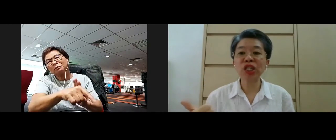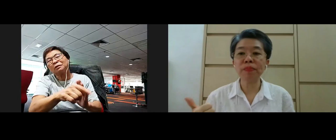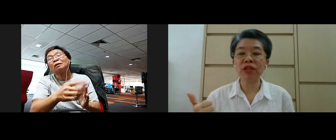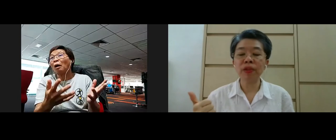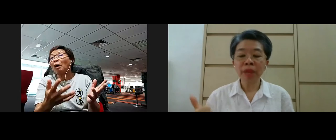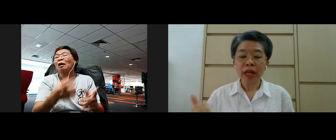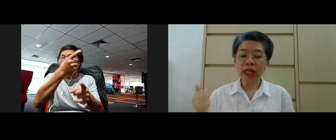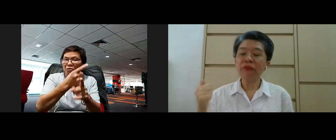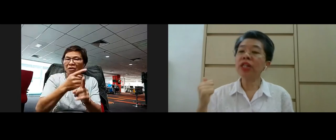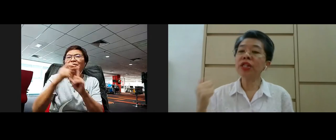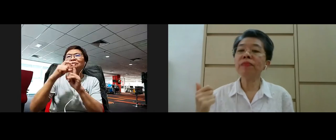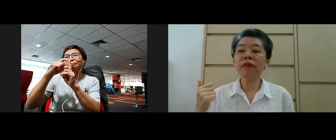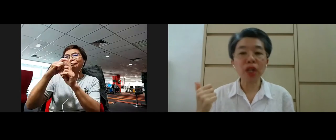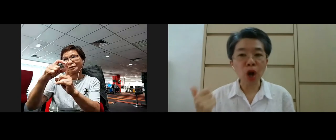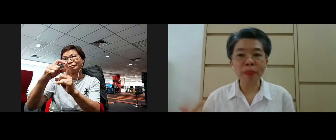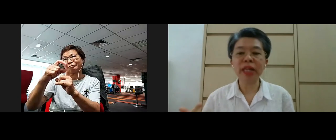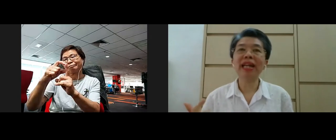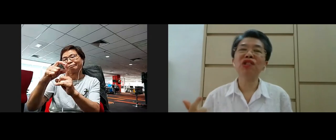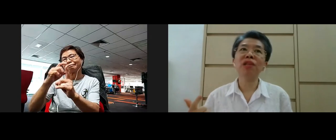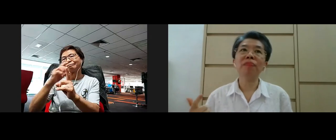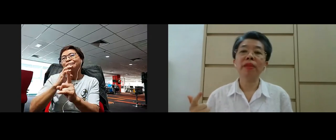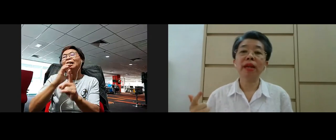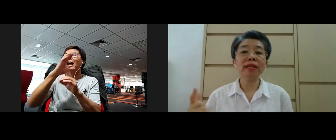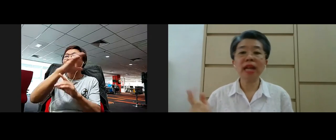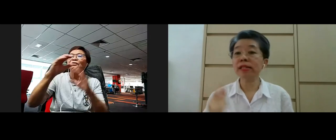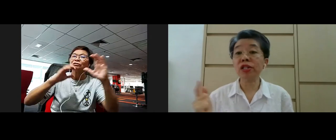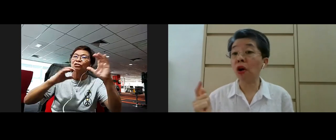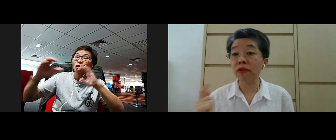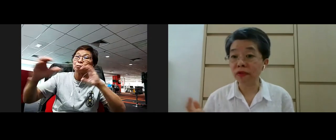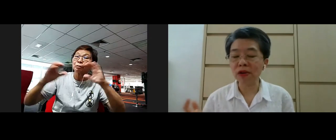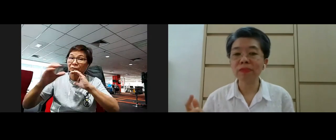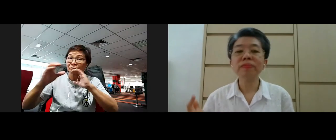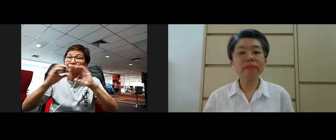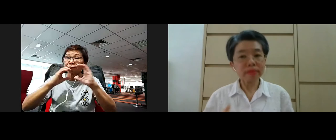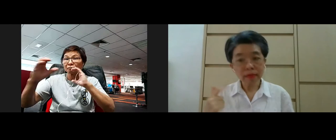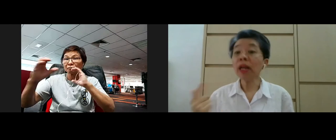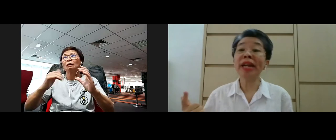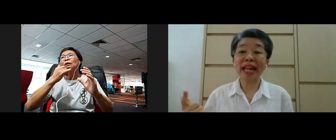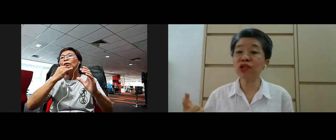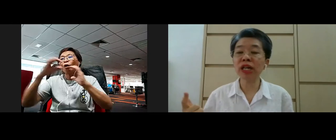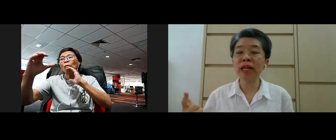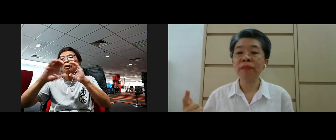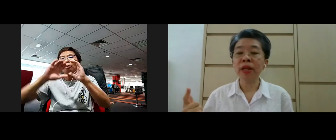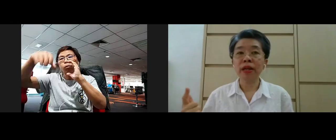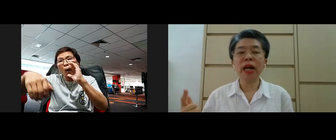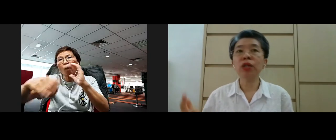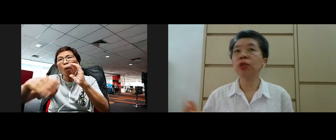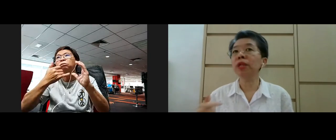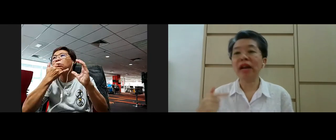of the right speech if in terms of the communication things have gone wrong naturally